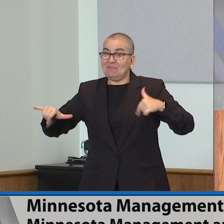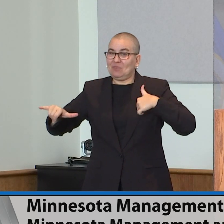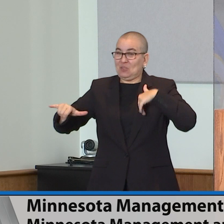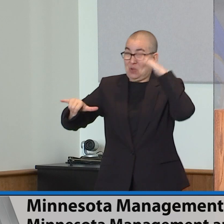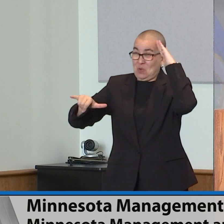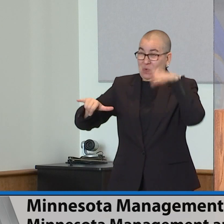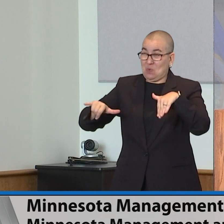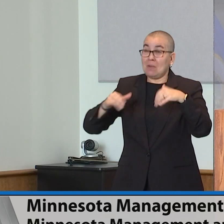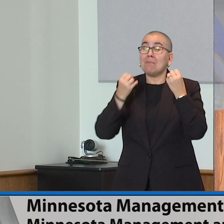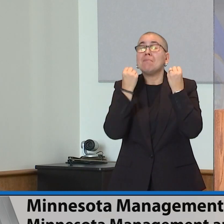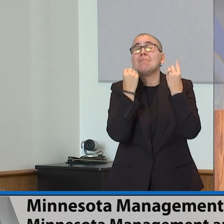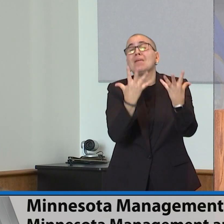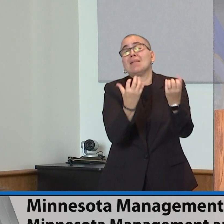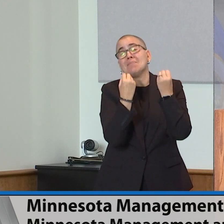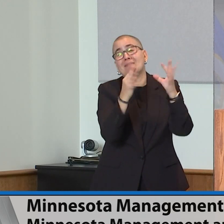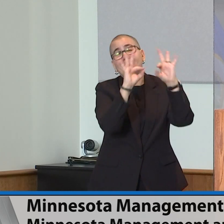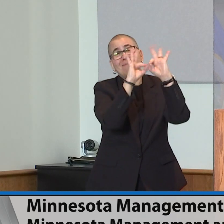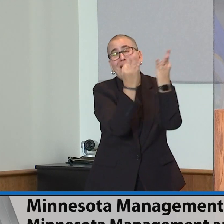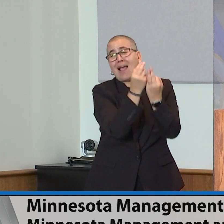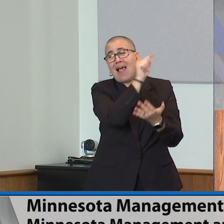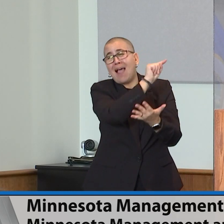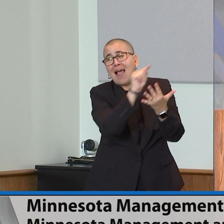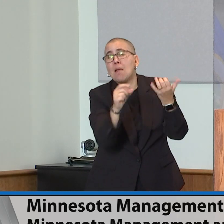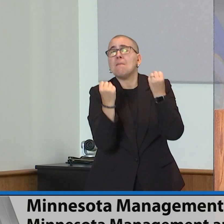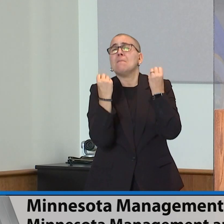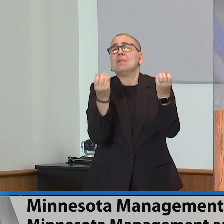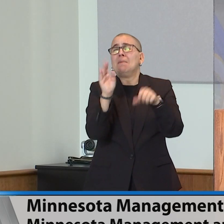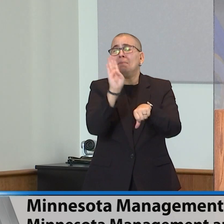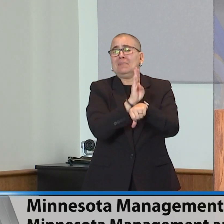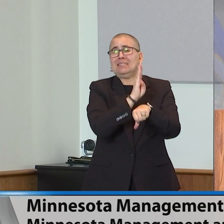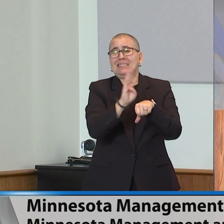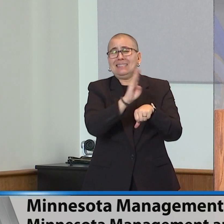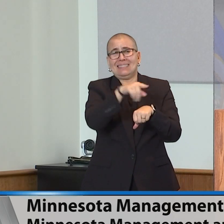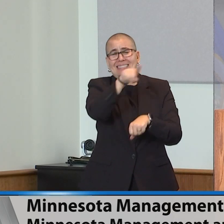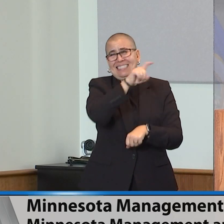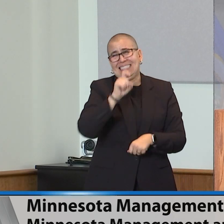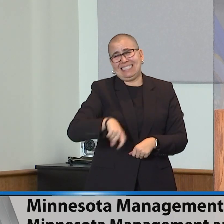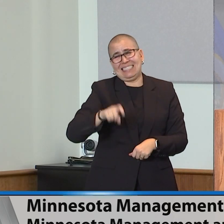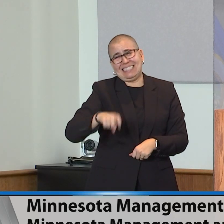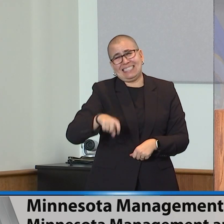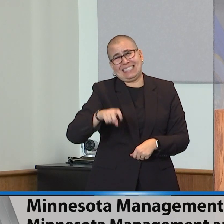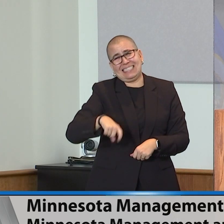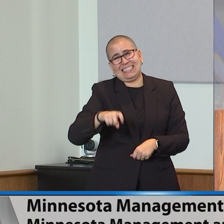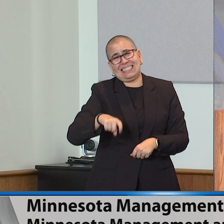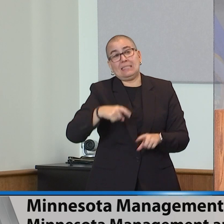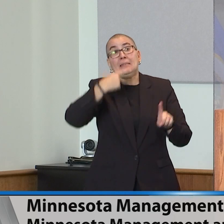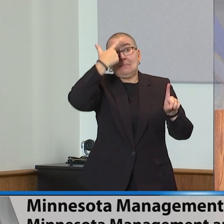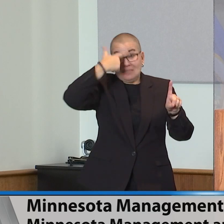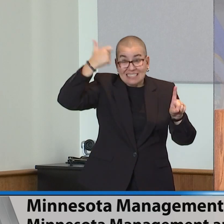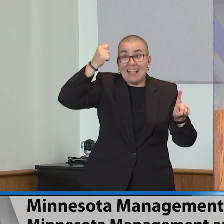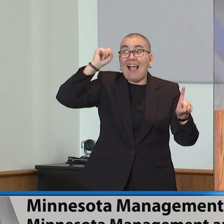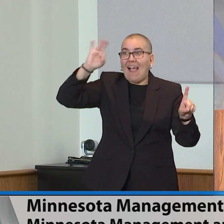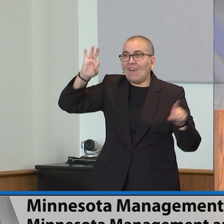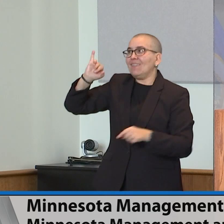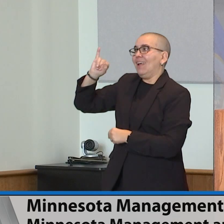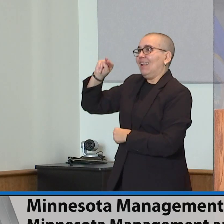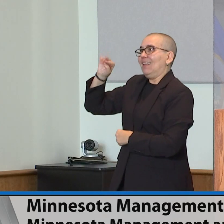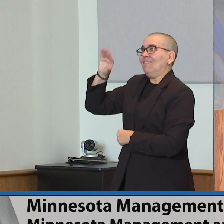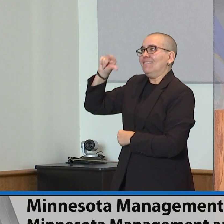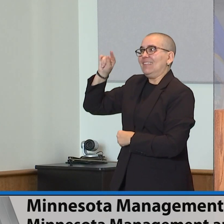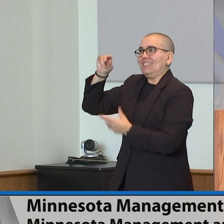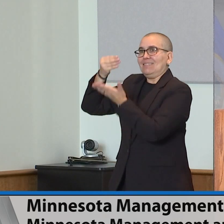plenty of needs out there because inflation has eaten away at some of the ability to run programs and help people over the last couple of years.